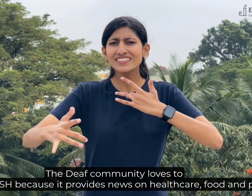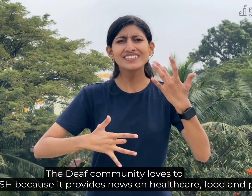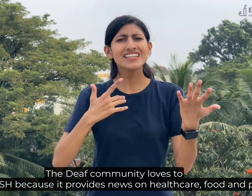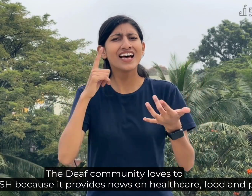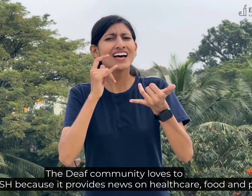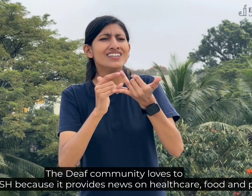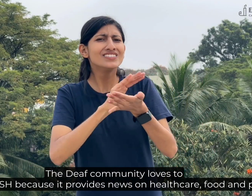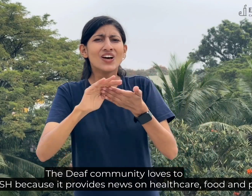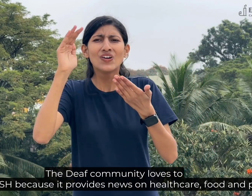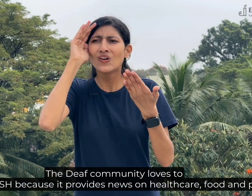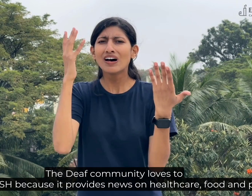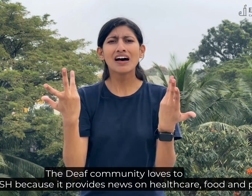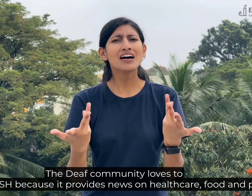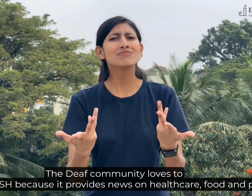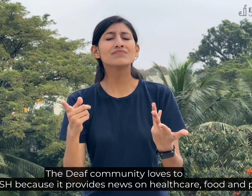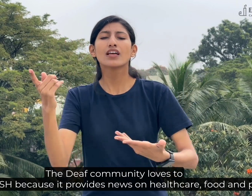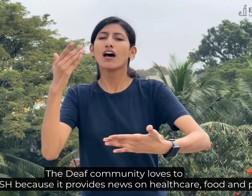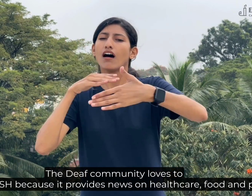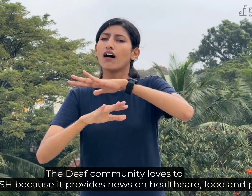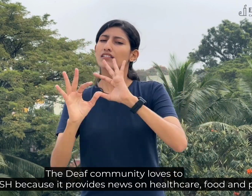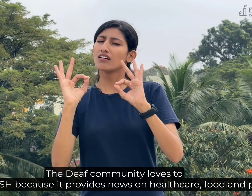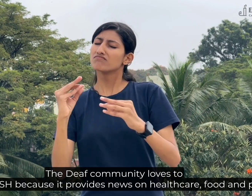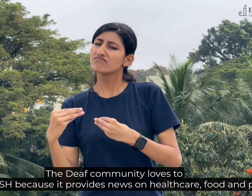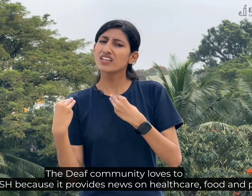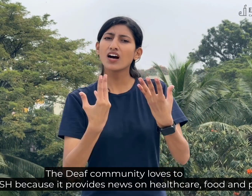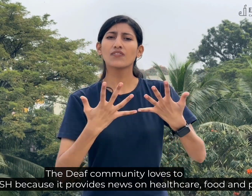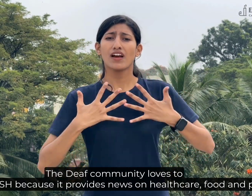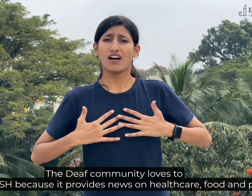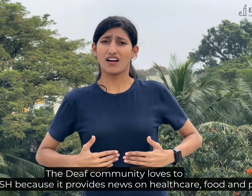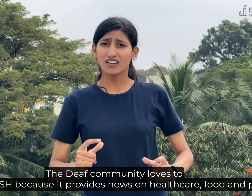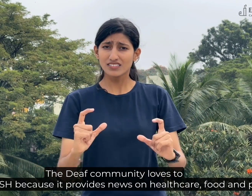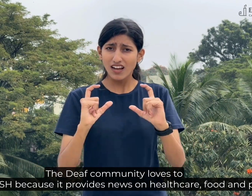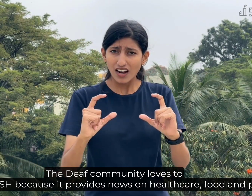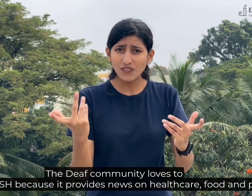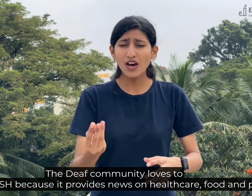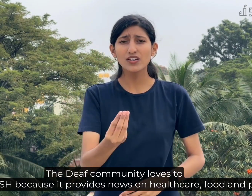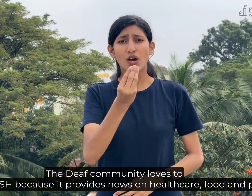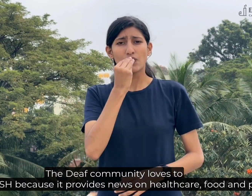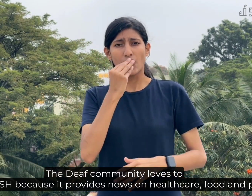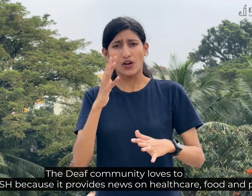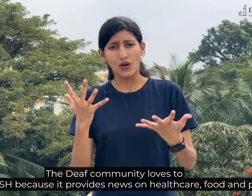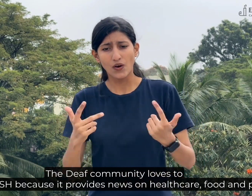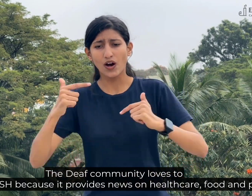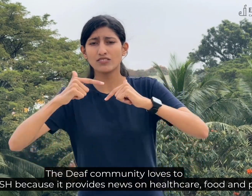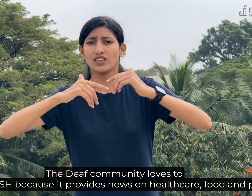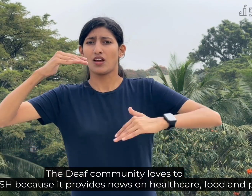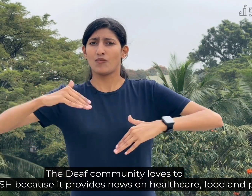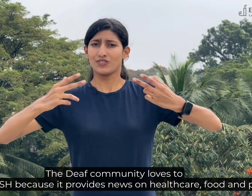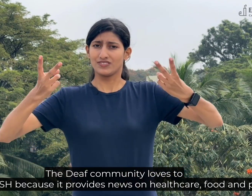The deaf community loves to learn from ISH because it provides news on healthcare, food and politics.